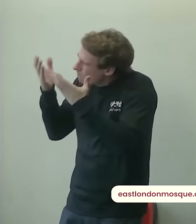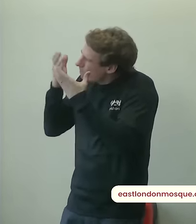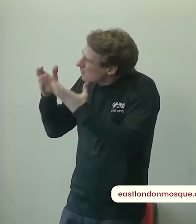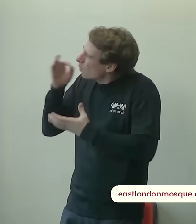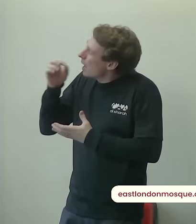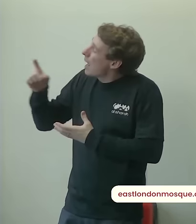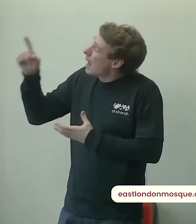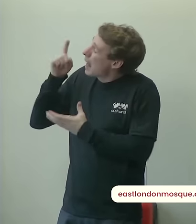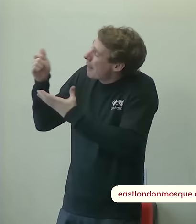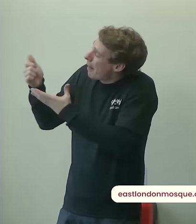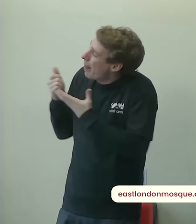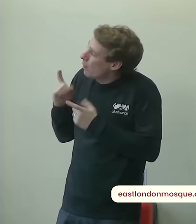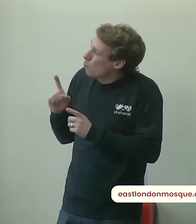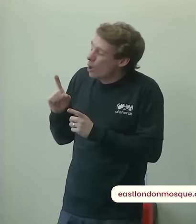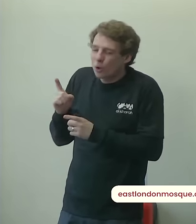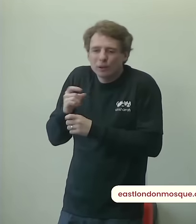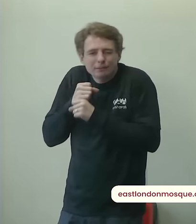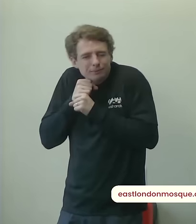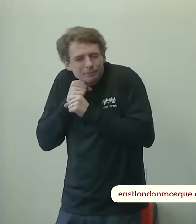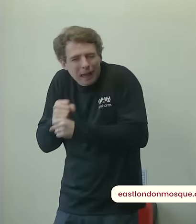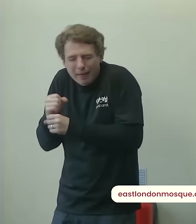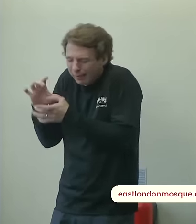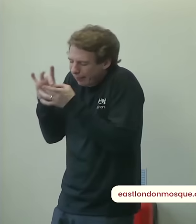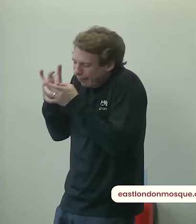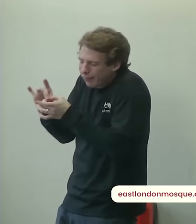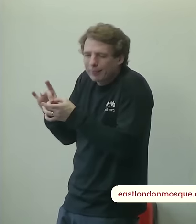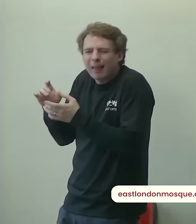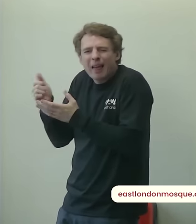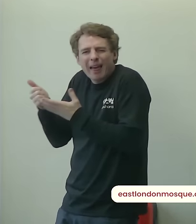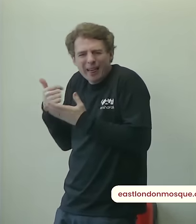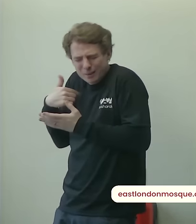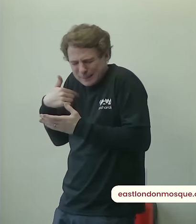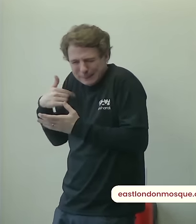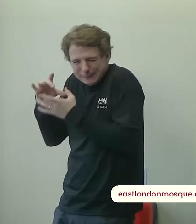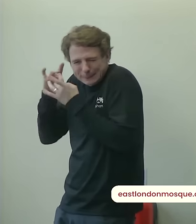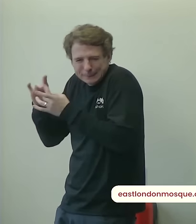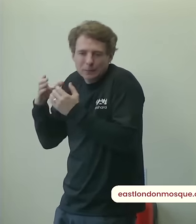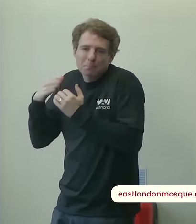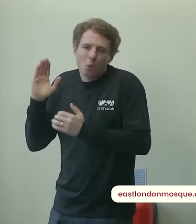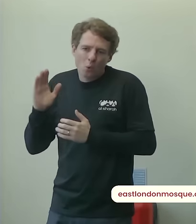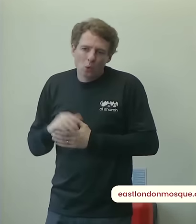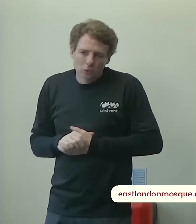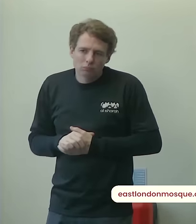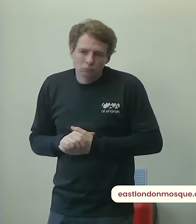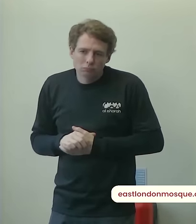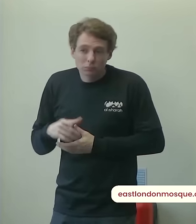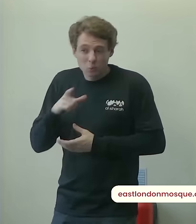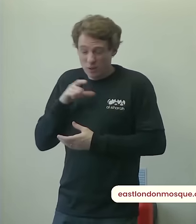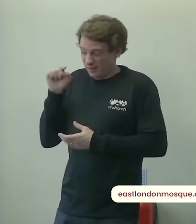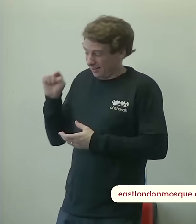deen my religion my connection with you because it's the main matter it's the main issue there's nothing more important than